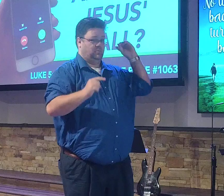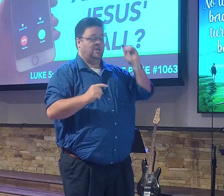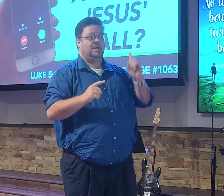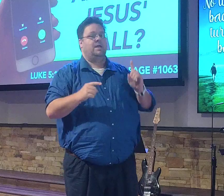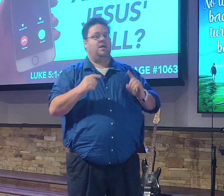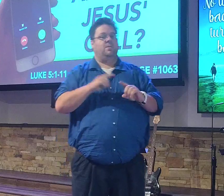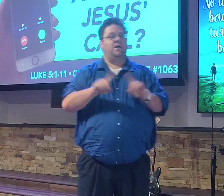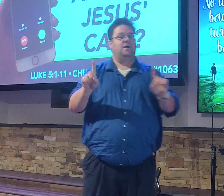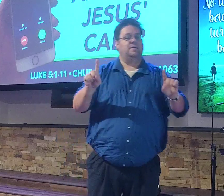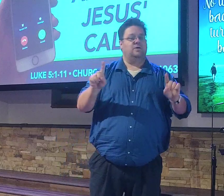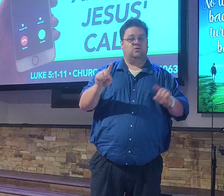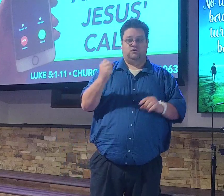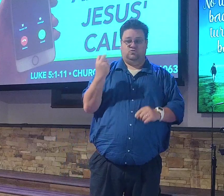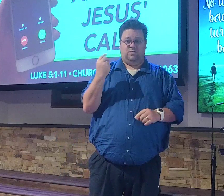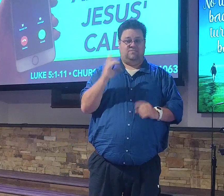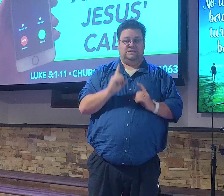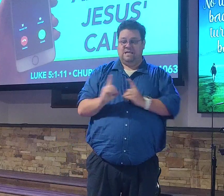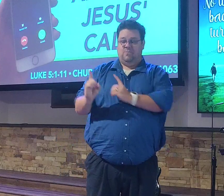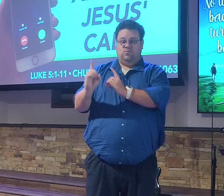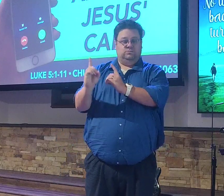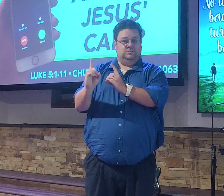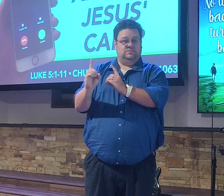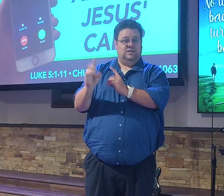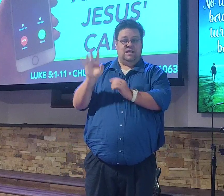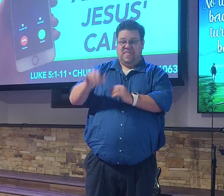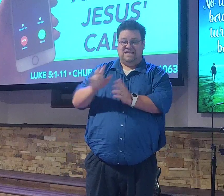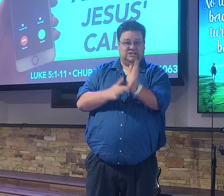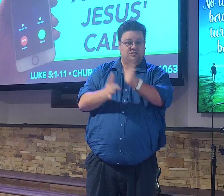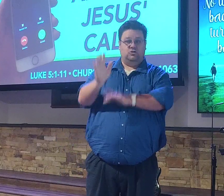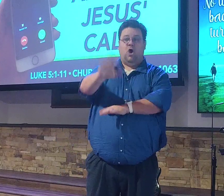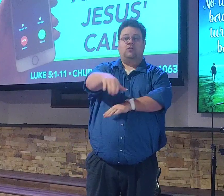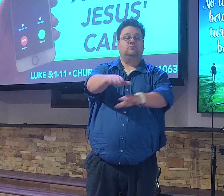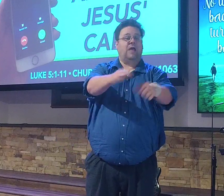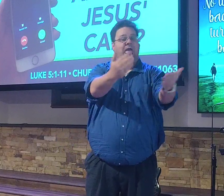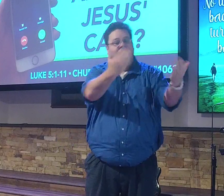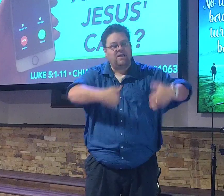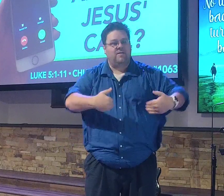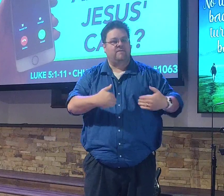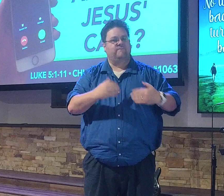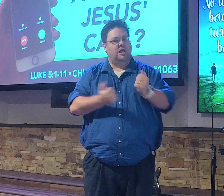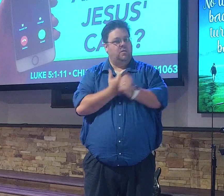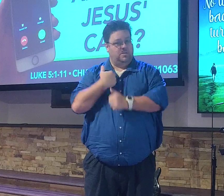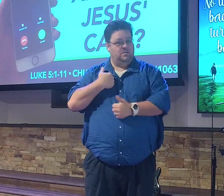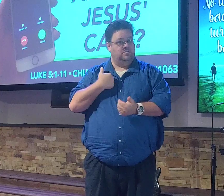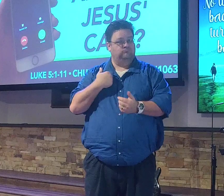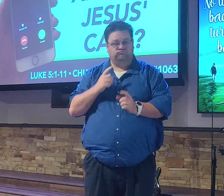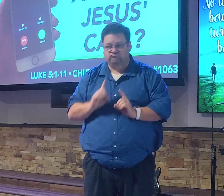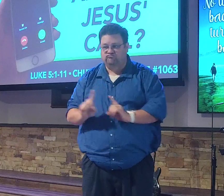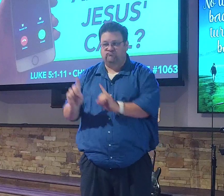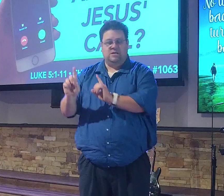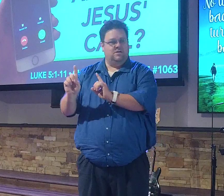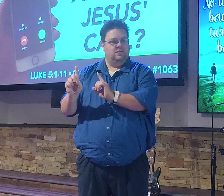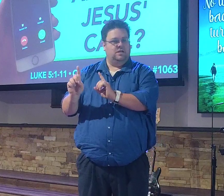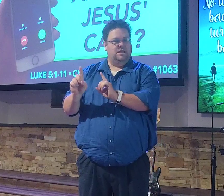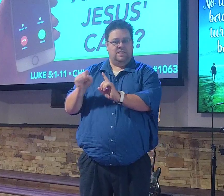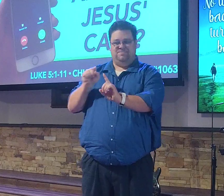12 disciples that Jesus called to be his guys, they are a great example